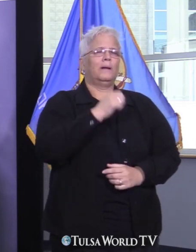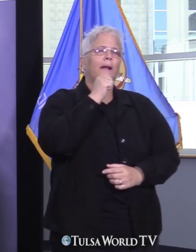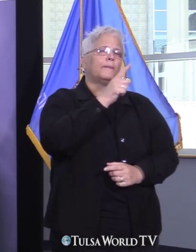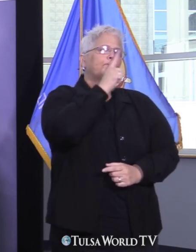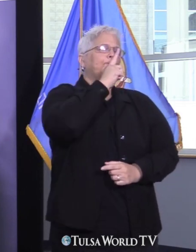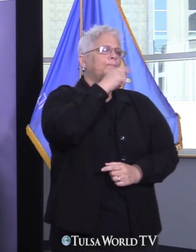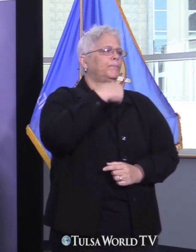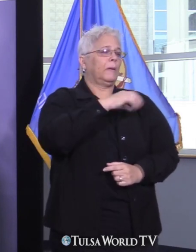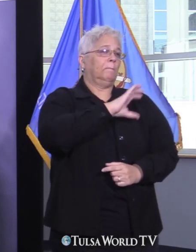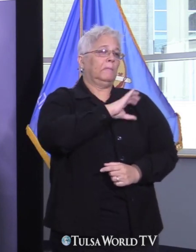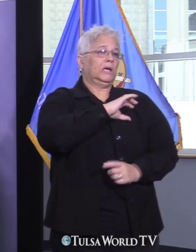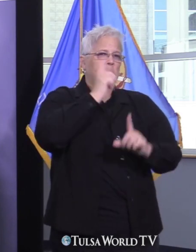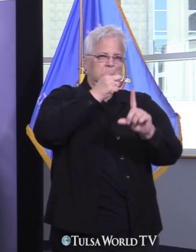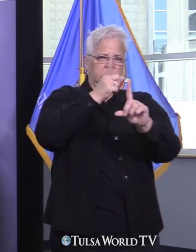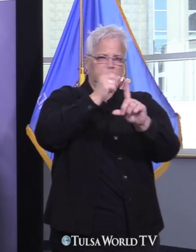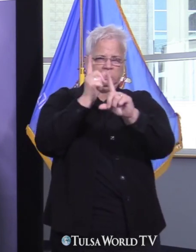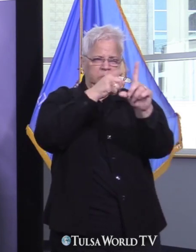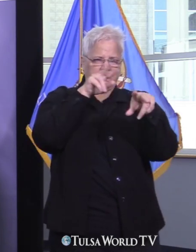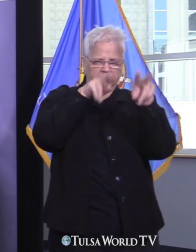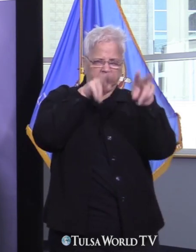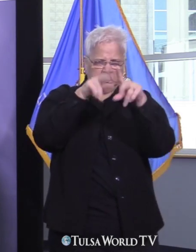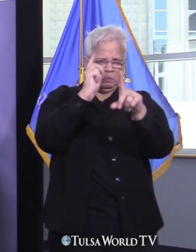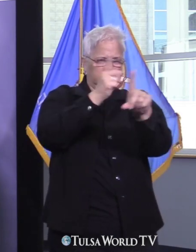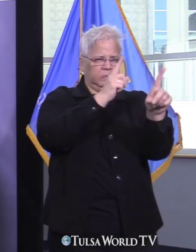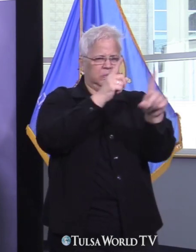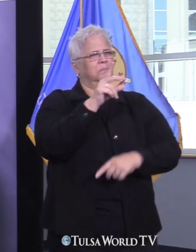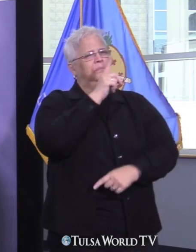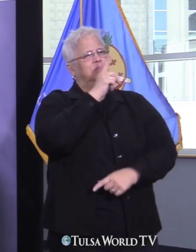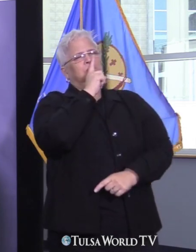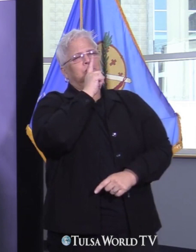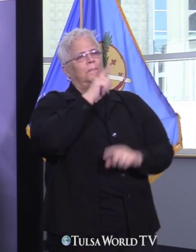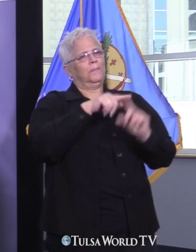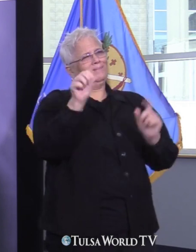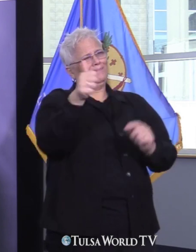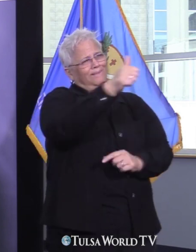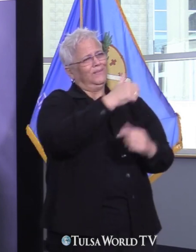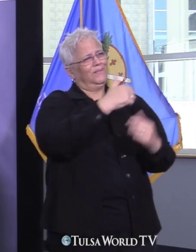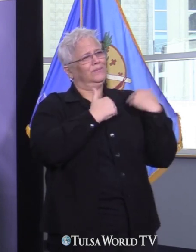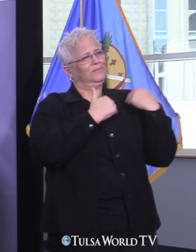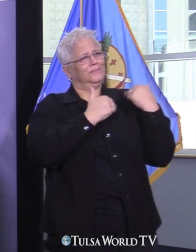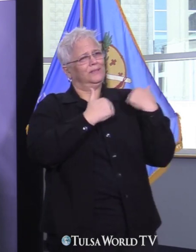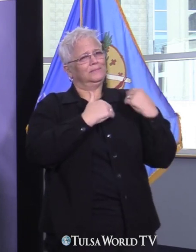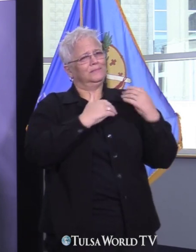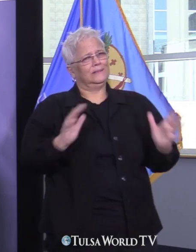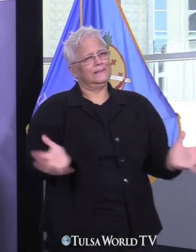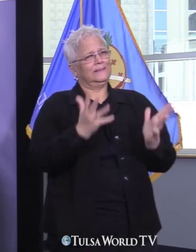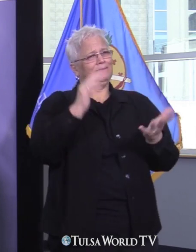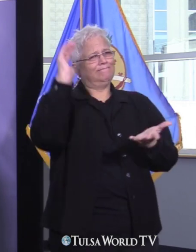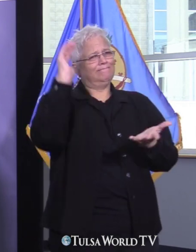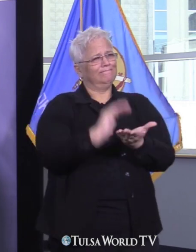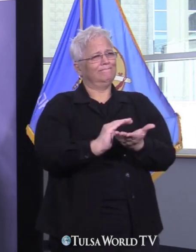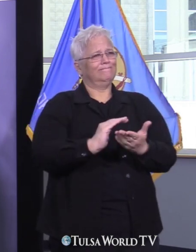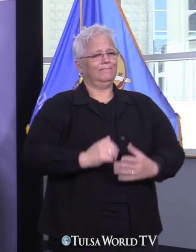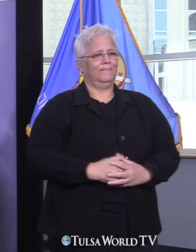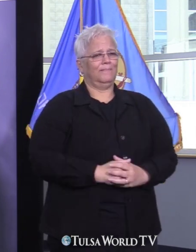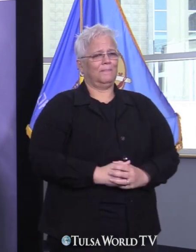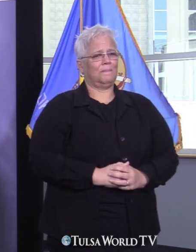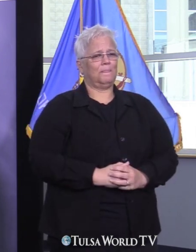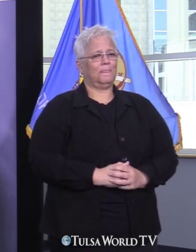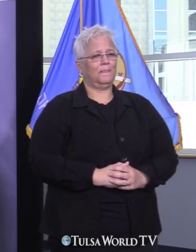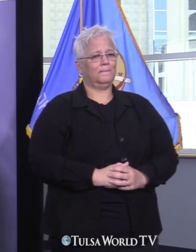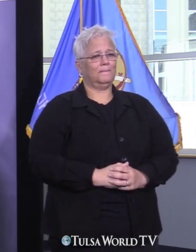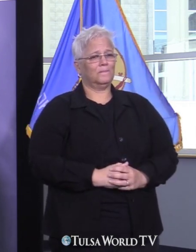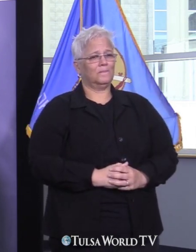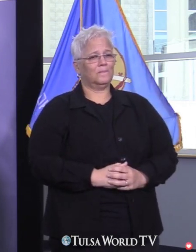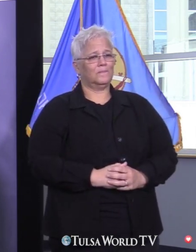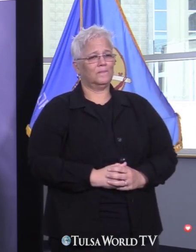does not have the ability to go out and sanitize every playground and piece of equipment with the frequency that would